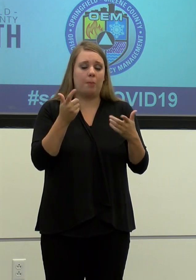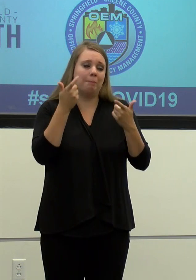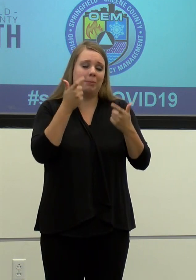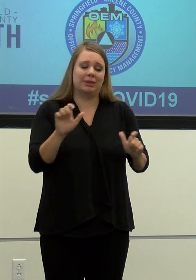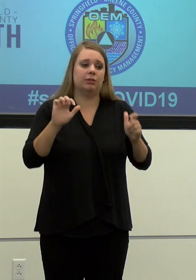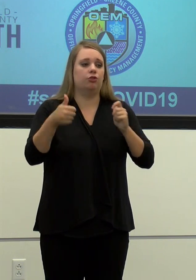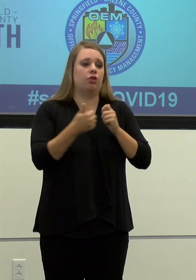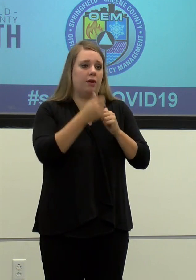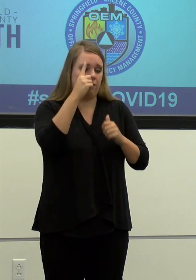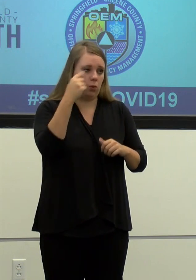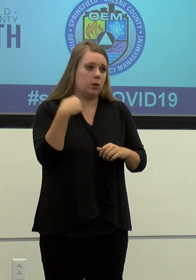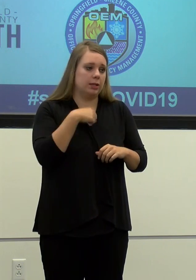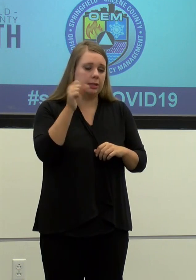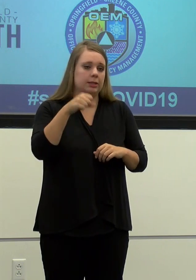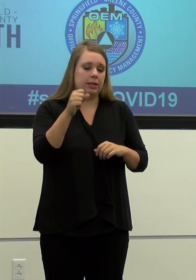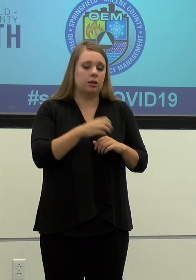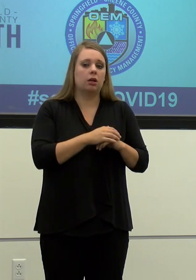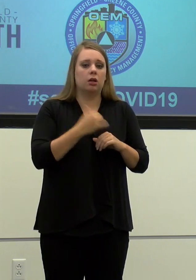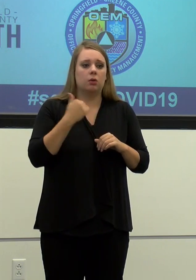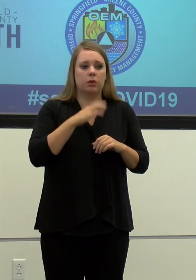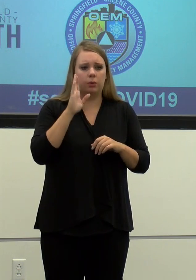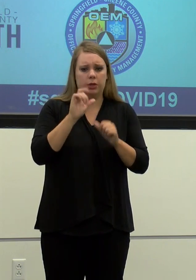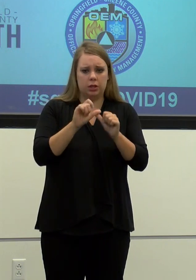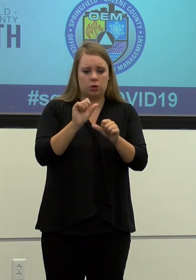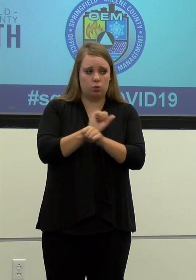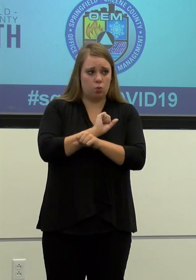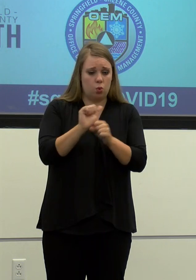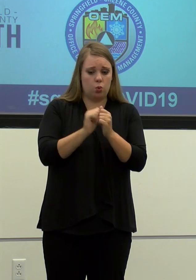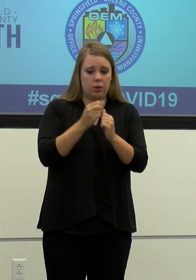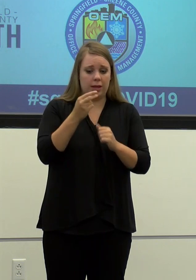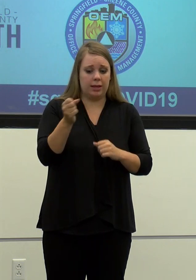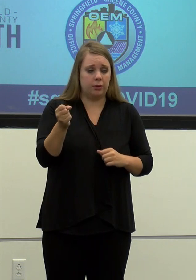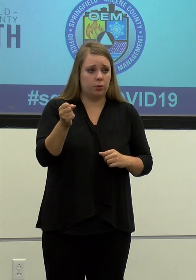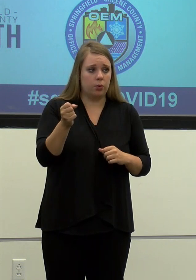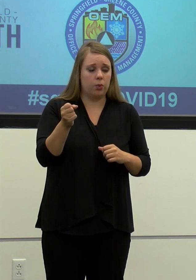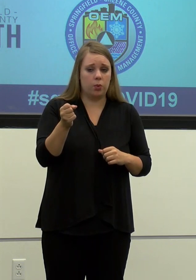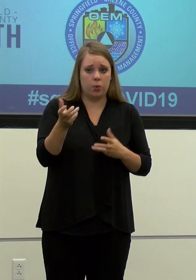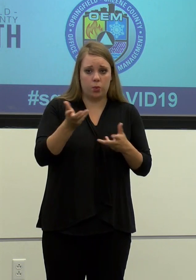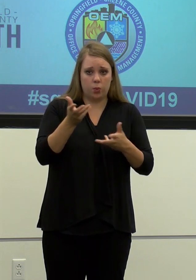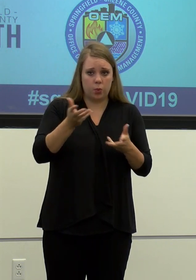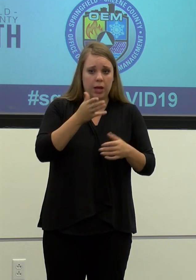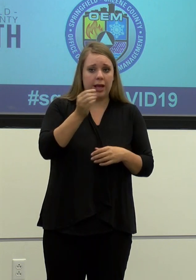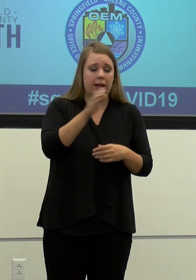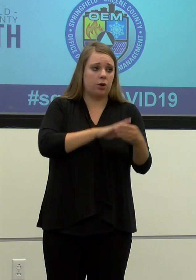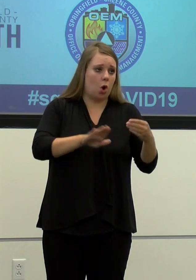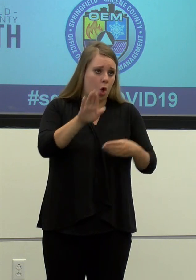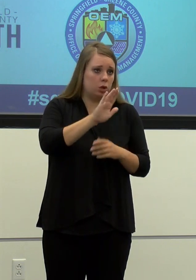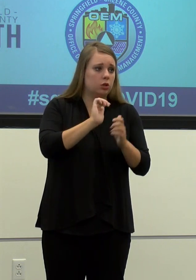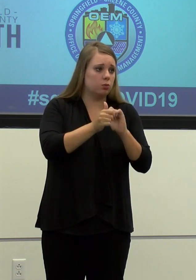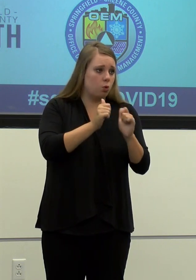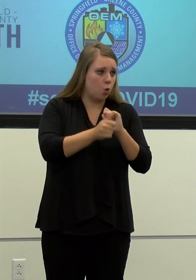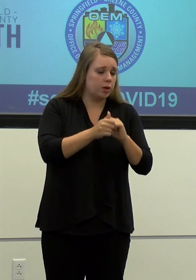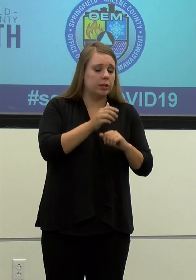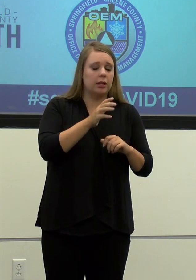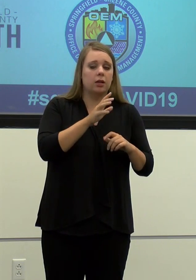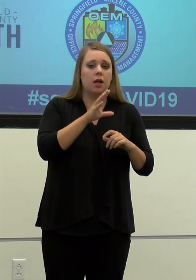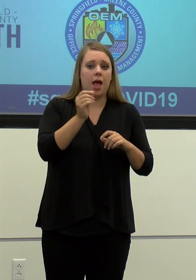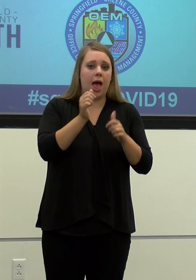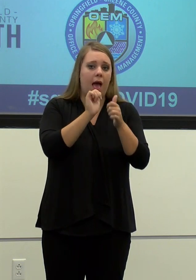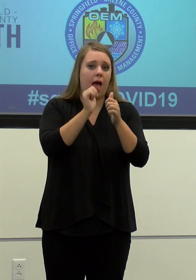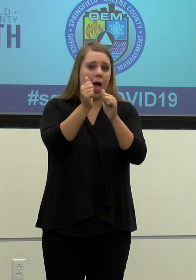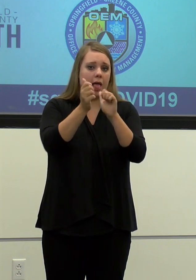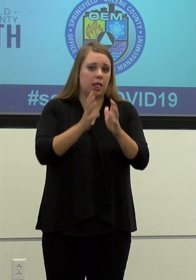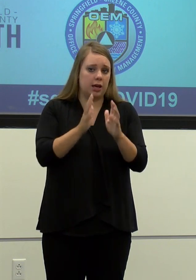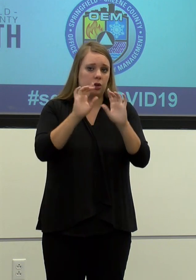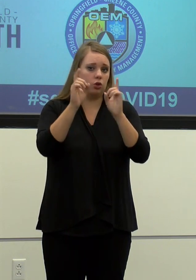challenges for us. Uh, we're going to continue to work with, uh, our high school and with our, uh, college, uh, sports and with athletic directors